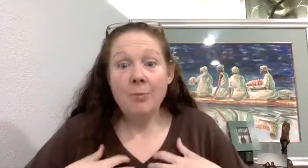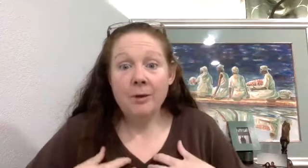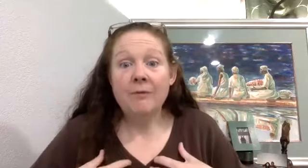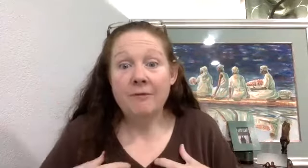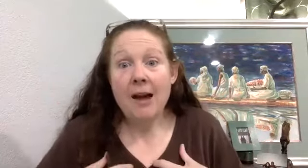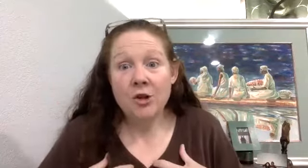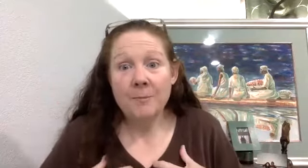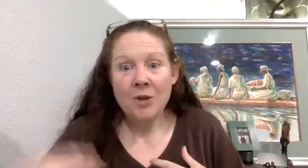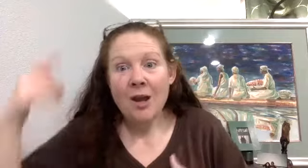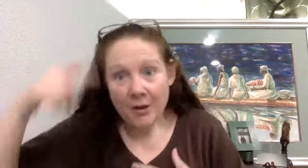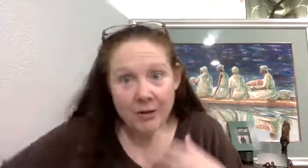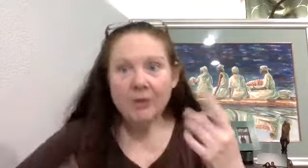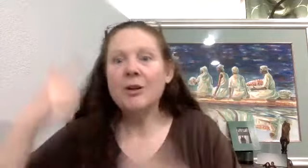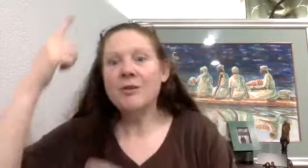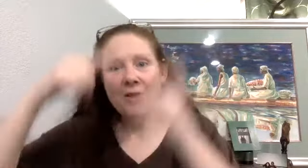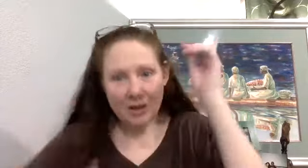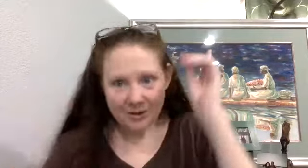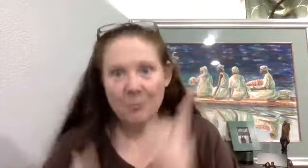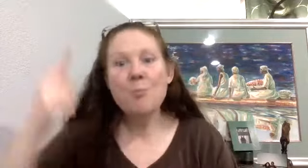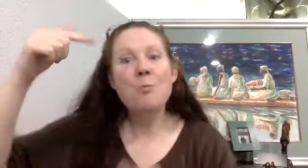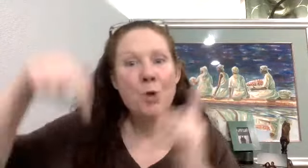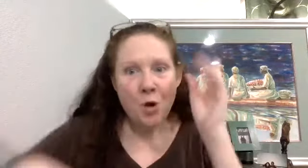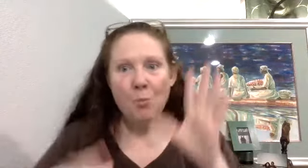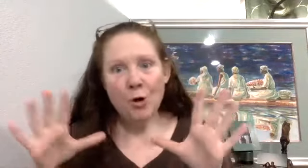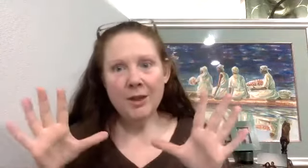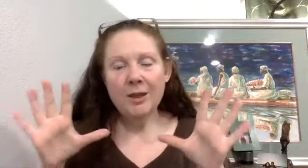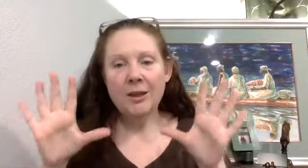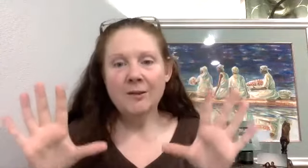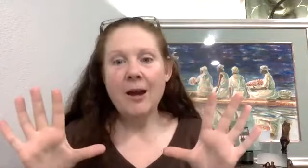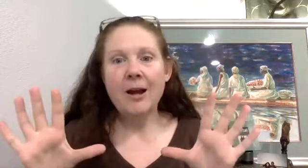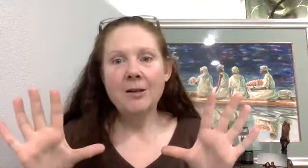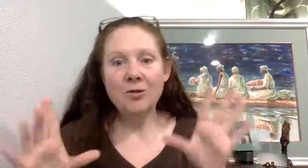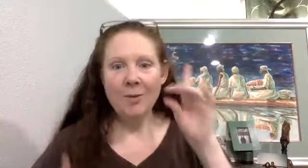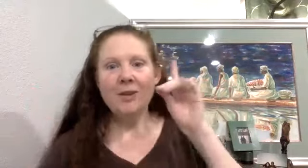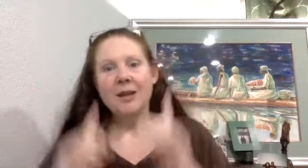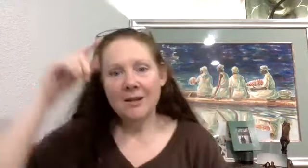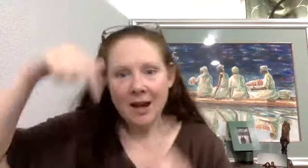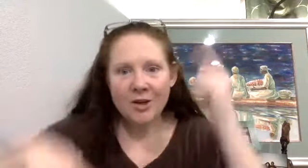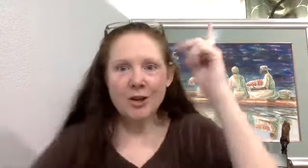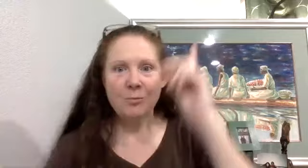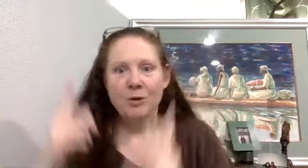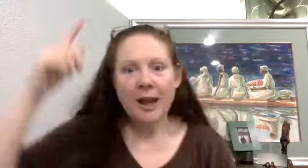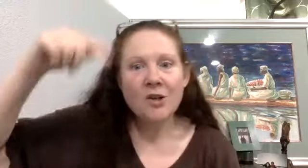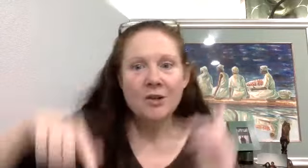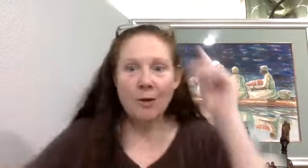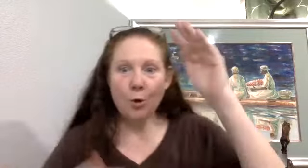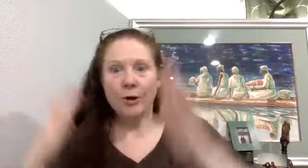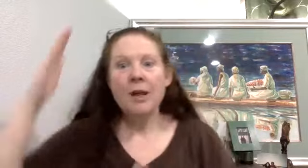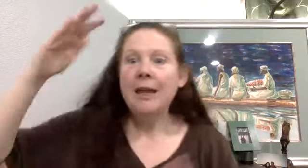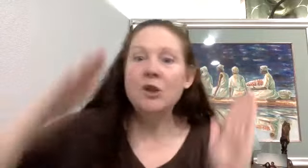believe, the fascia. I think that there is, that it's more than the cytokine storm. I think it is actually the communication network. It just